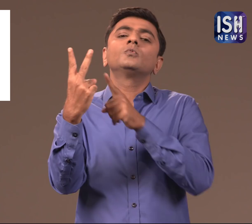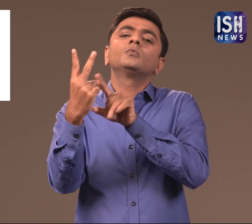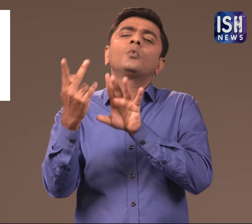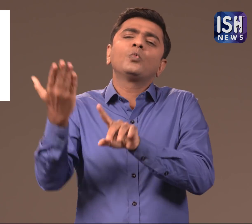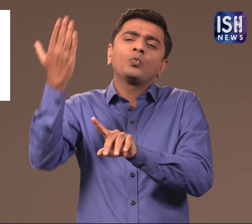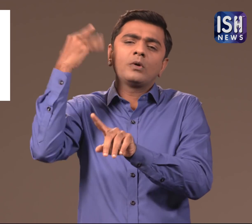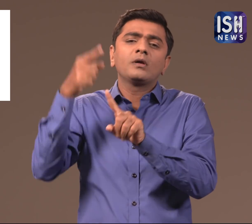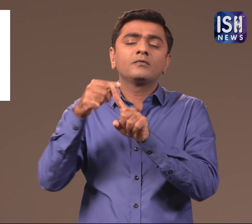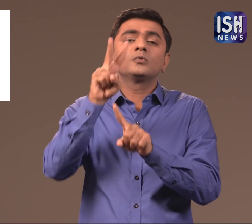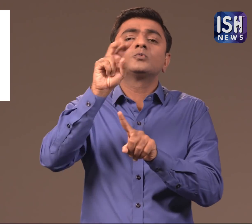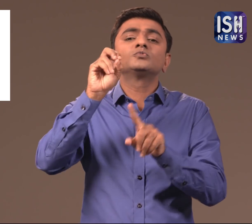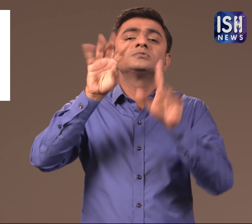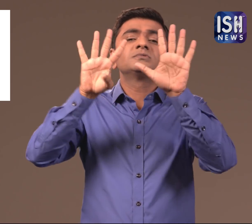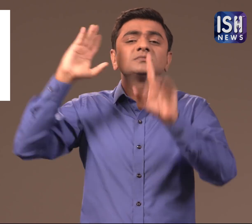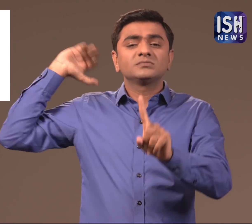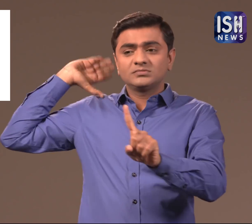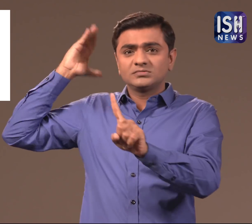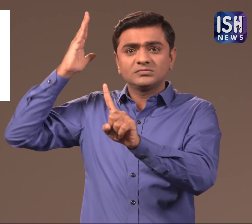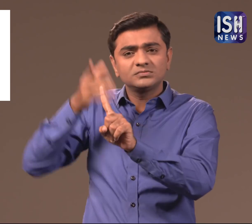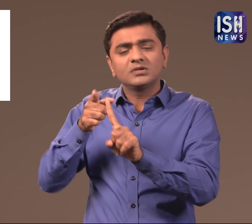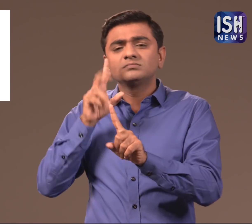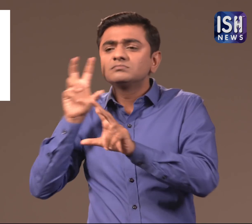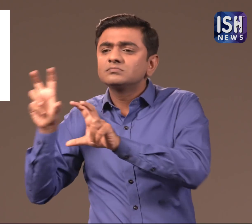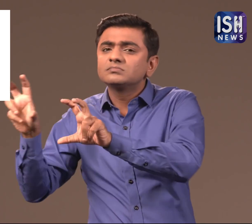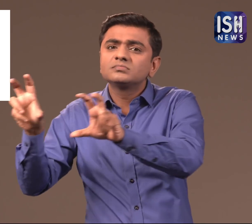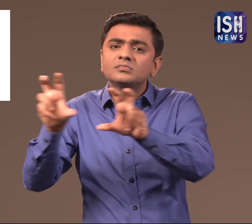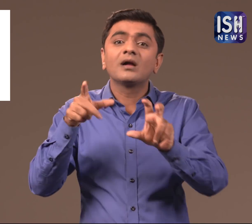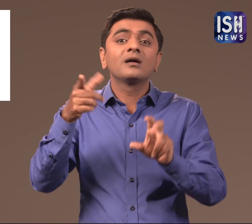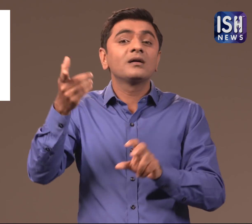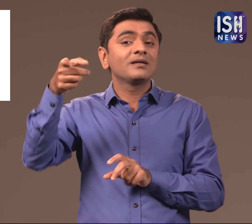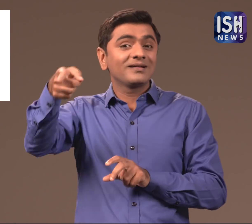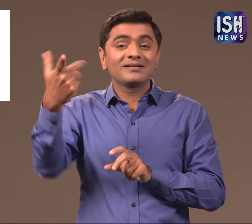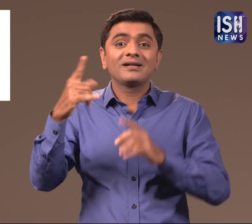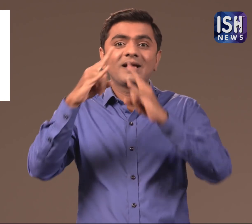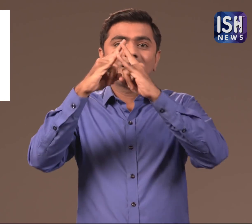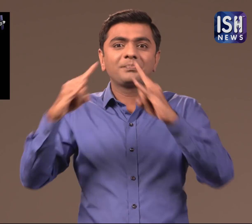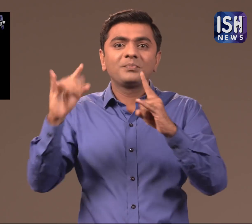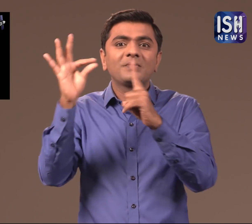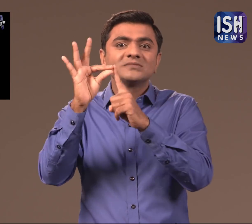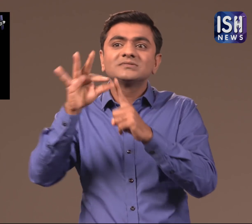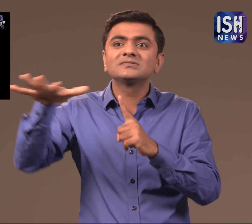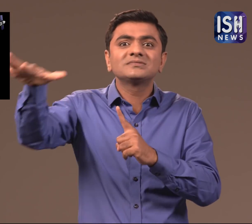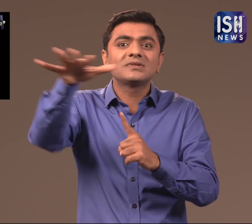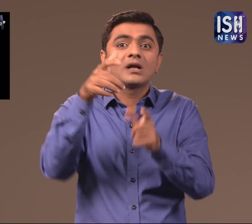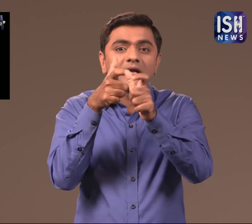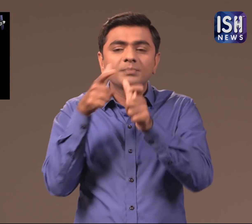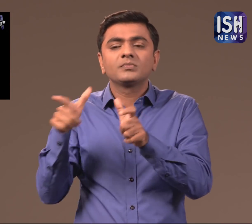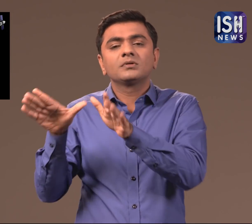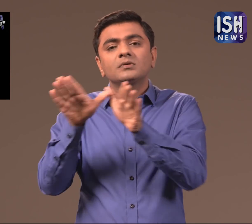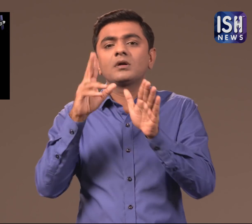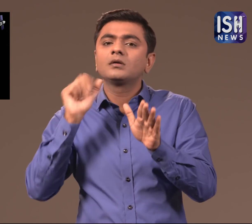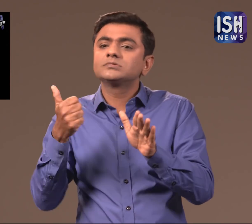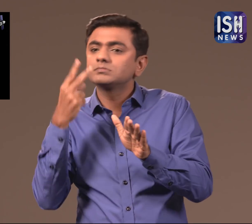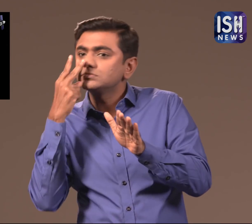to monitor activities in terror camps in Pakistan.